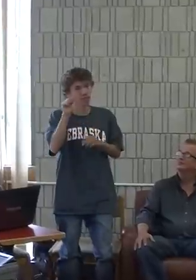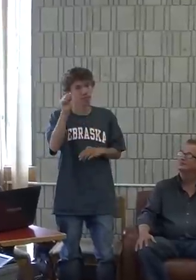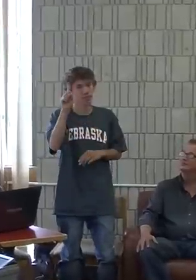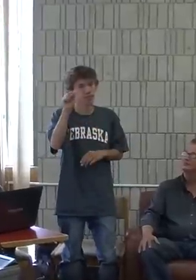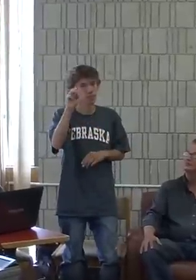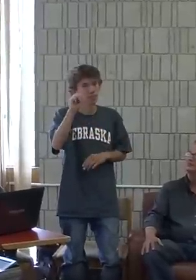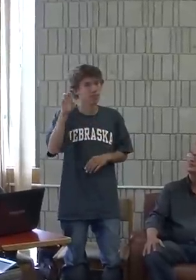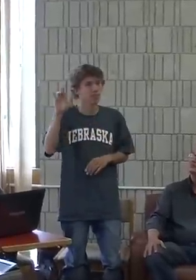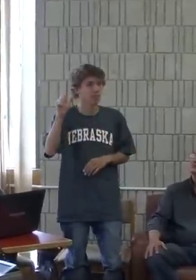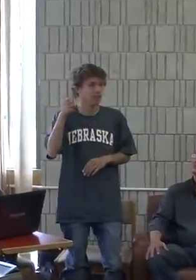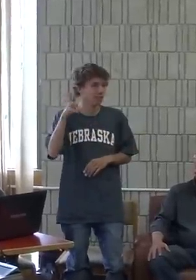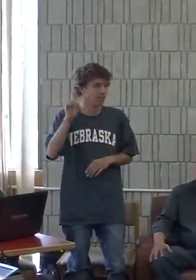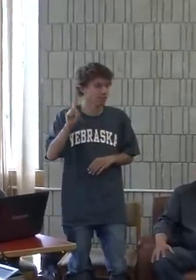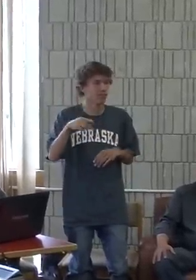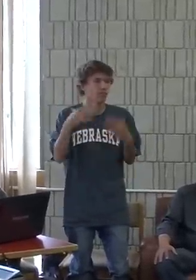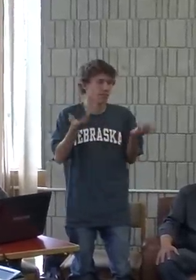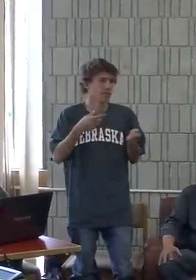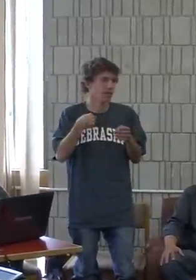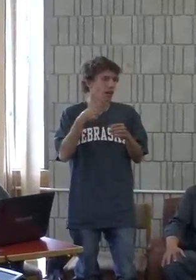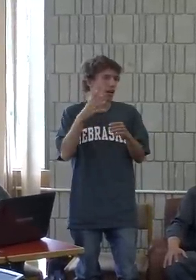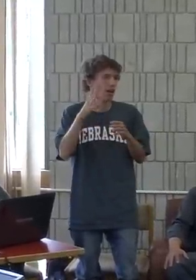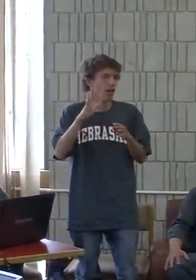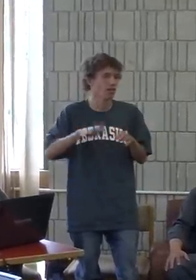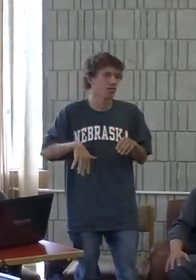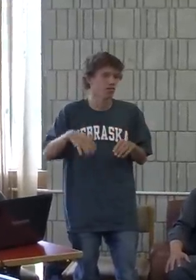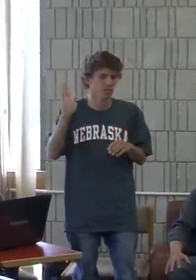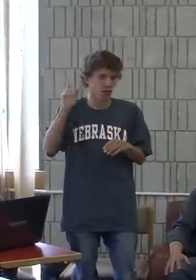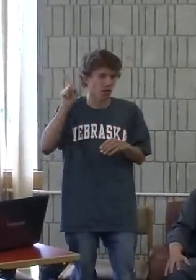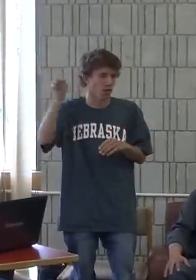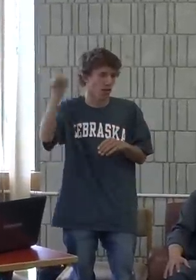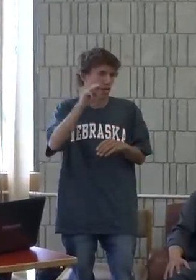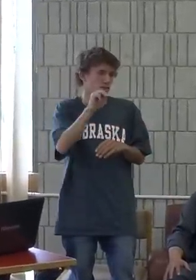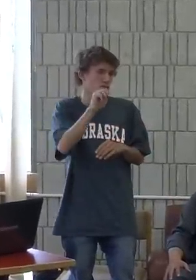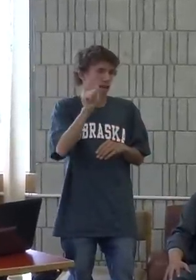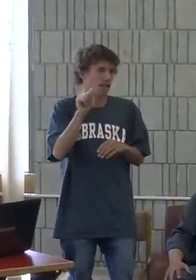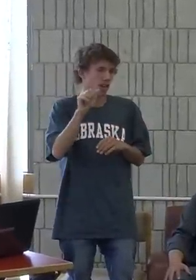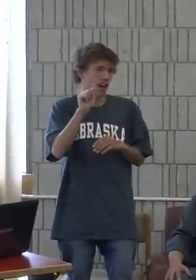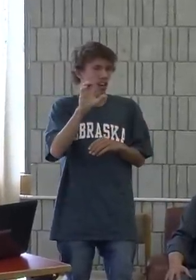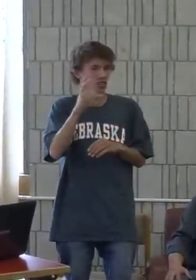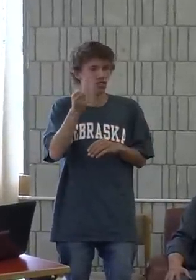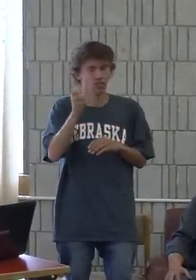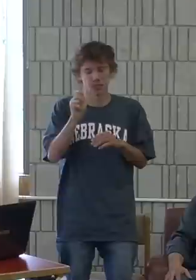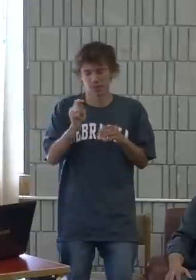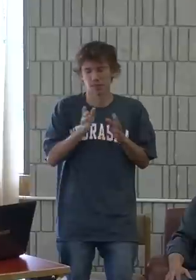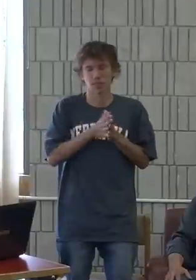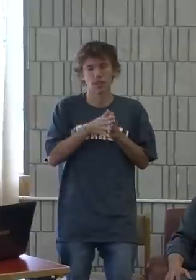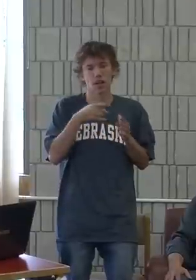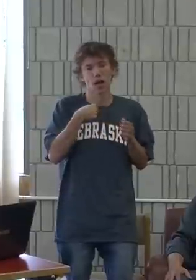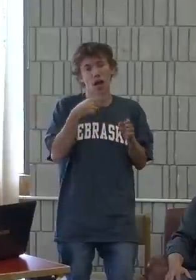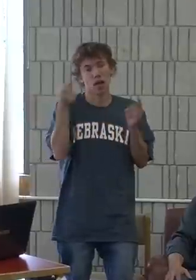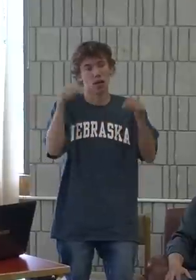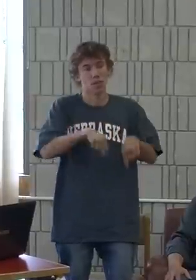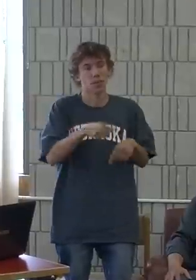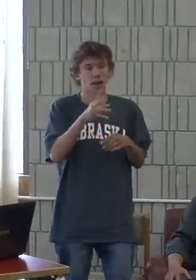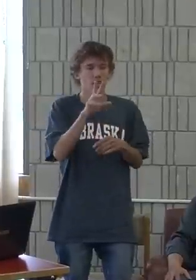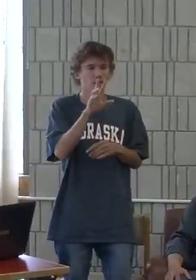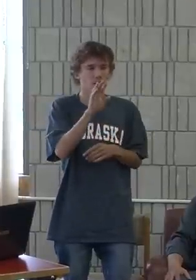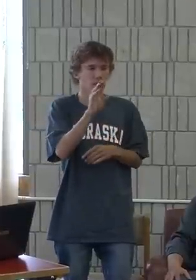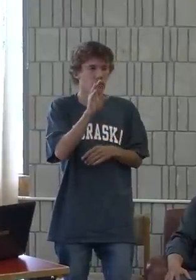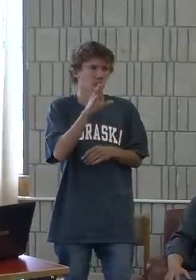My name is Adam Richard, and I grew up in Akushnet. And